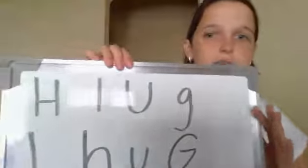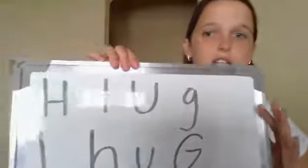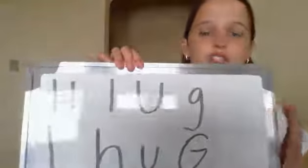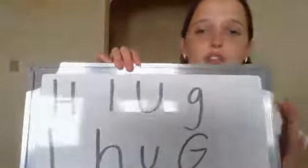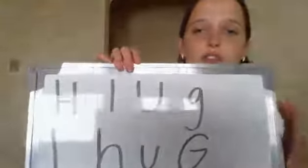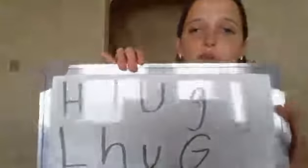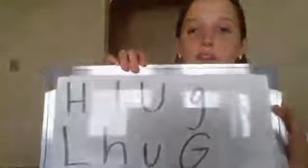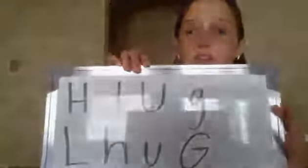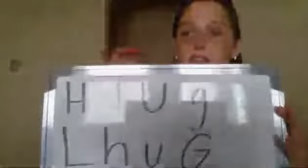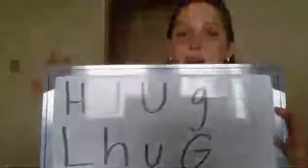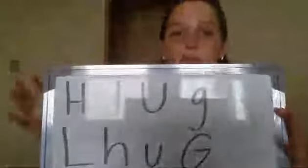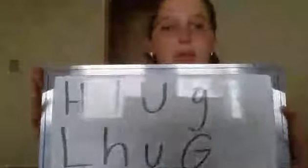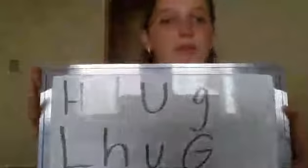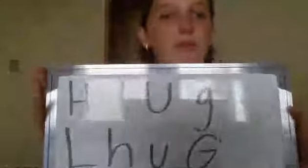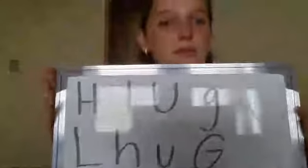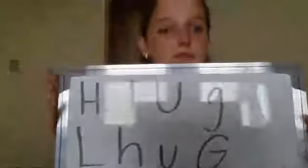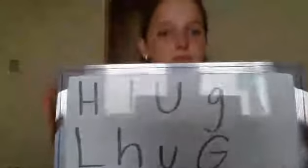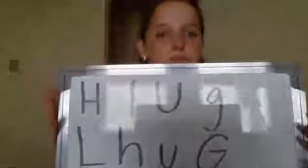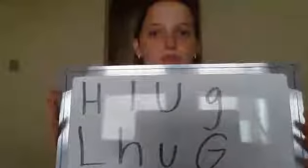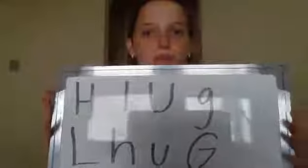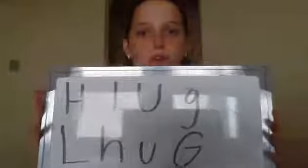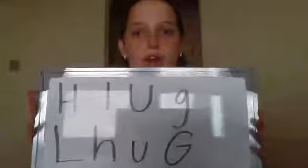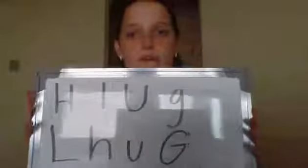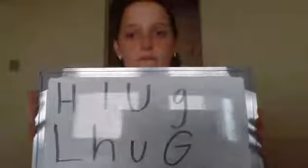Make sure you tell me if it's a capital or not.